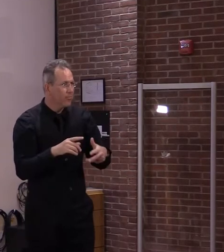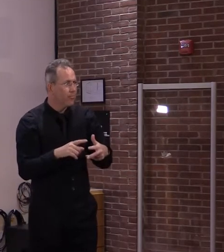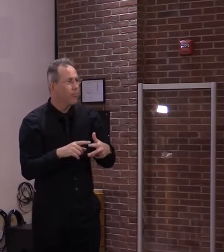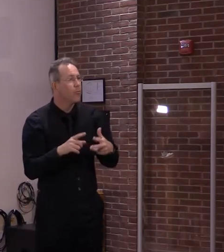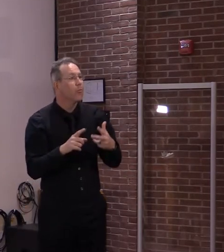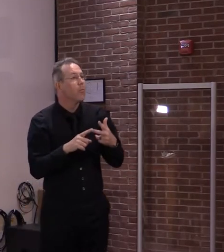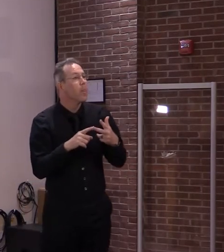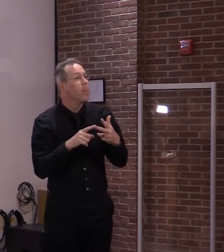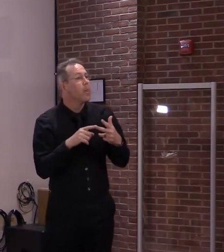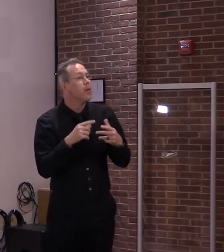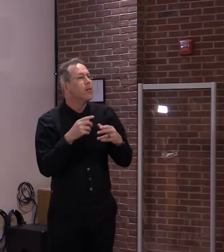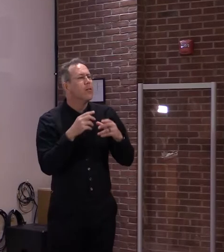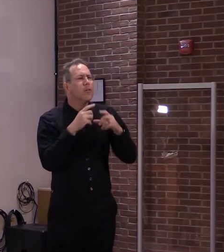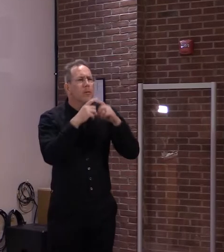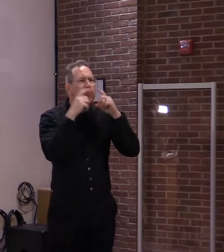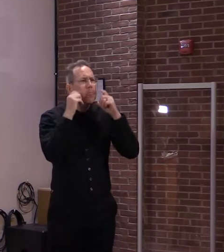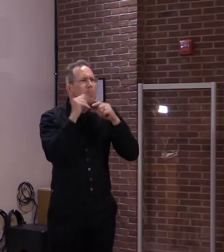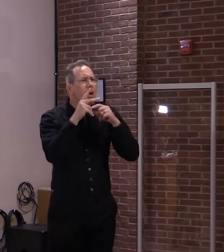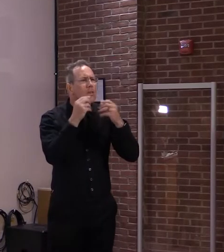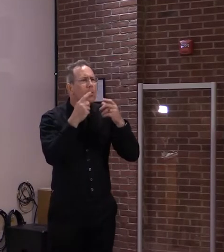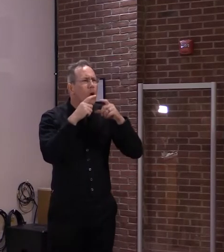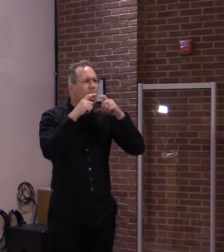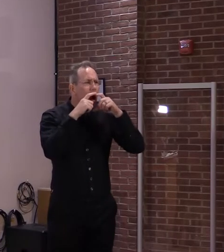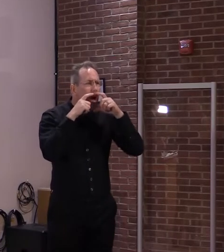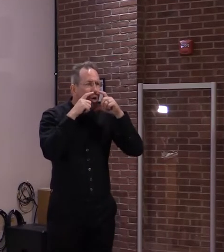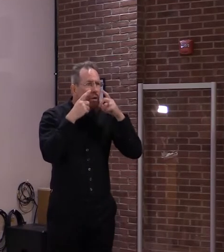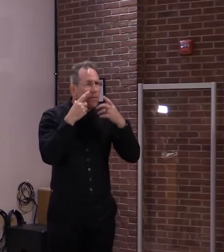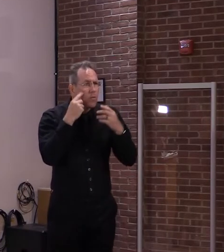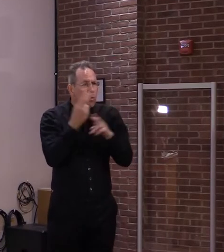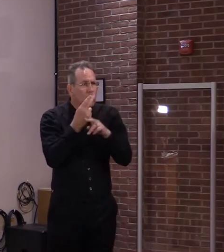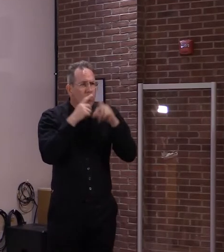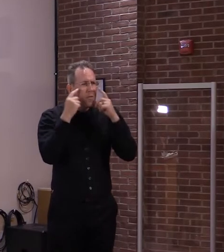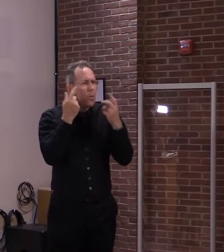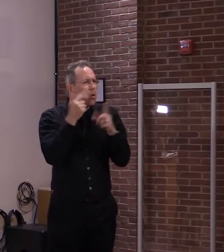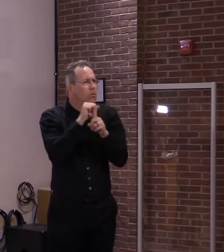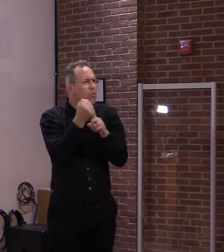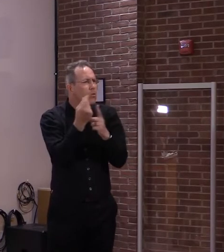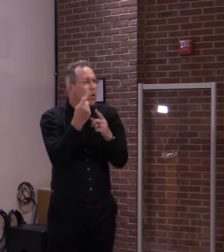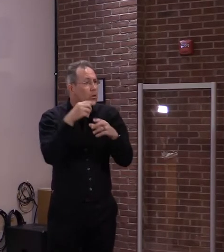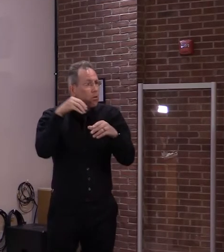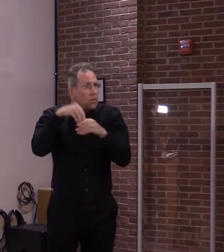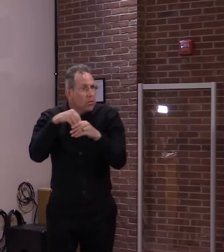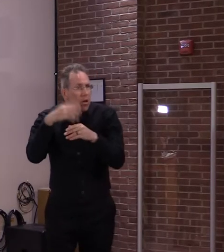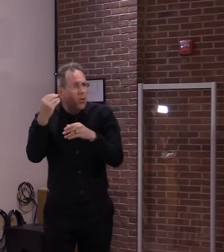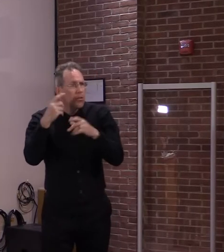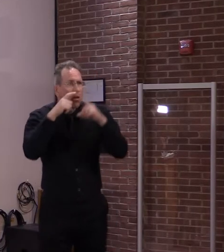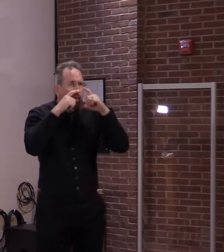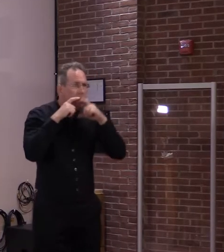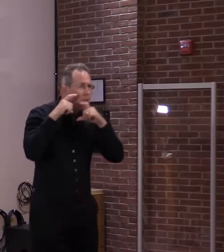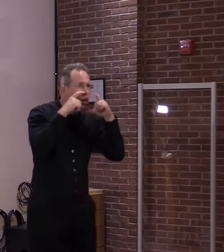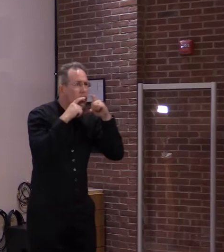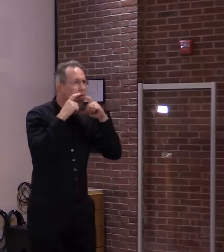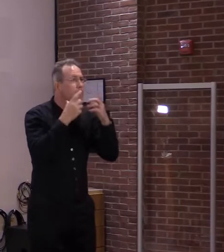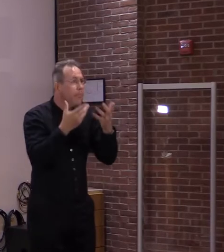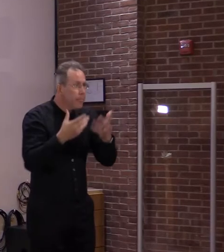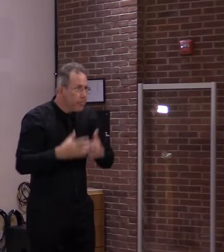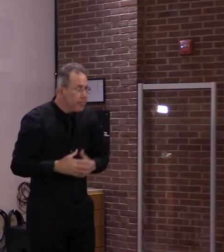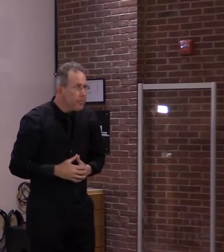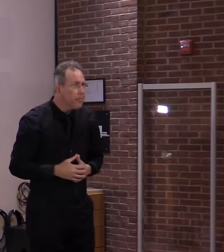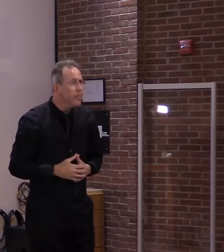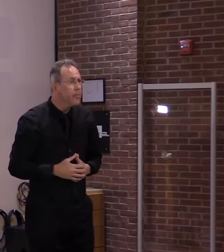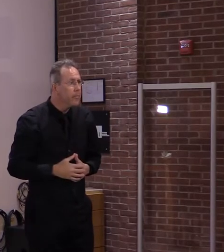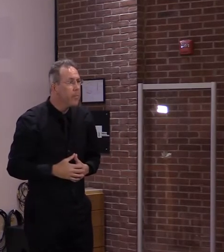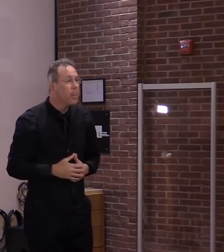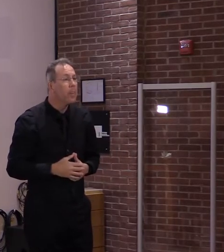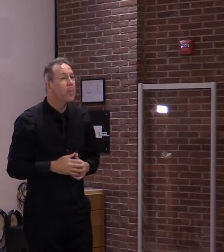in those settings? And really, most of us are agreeing now that two